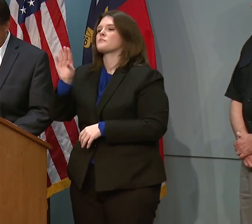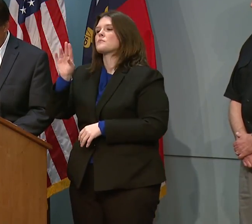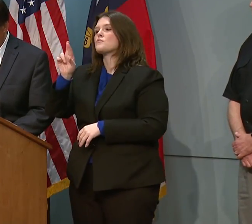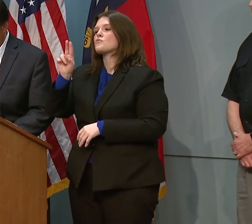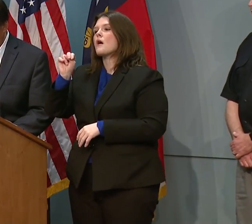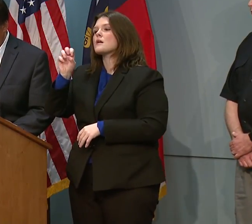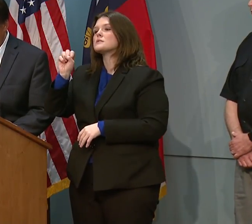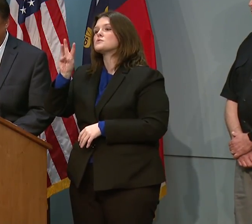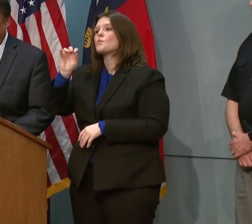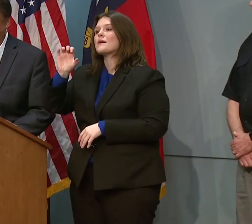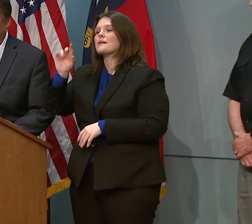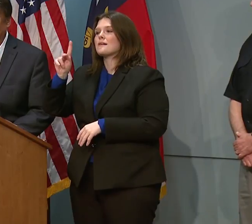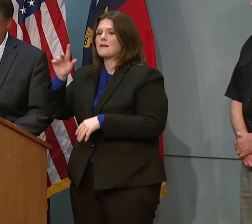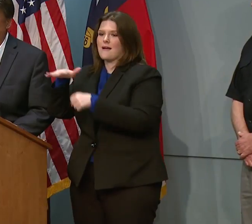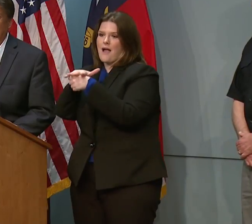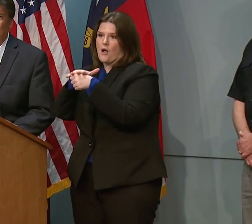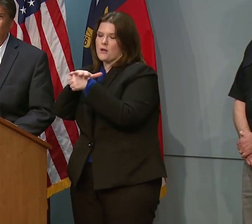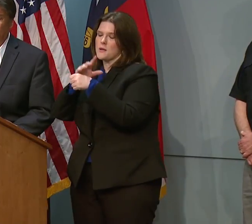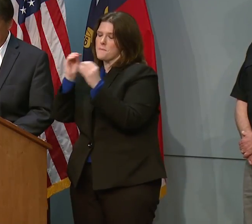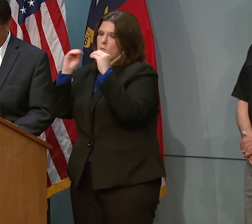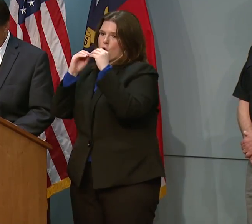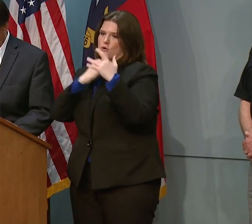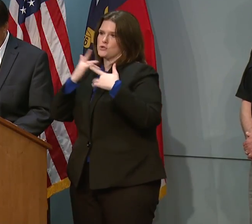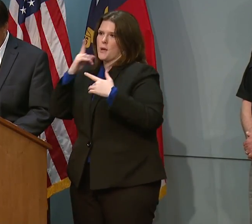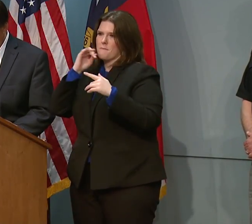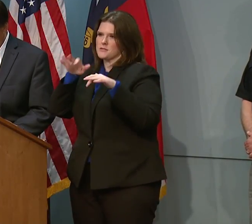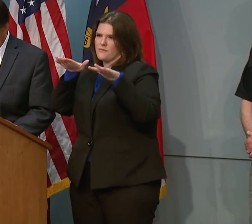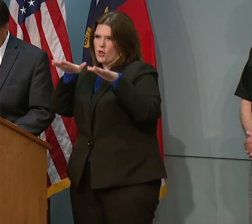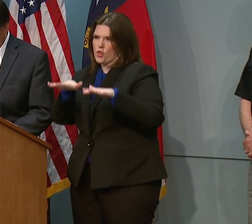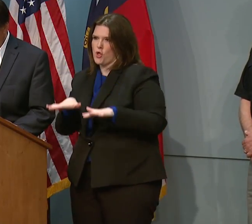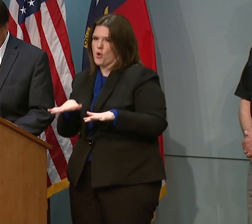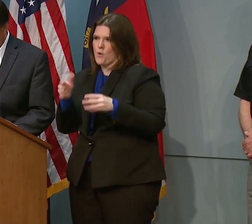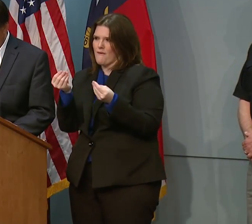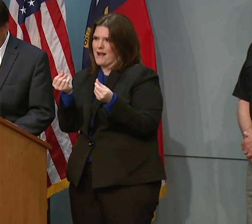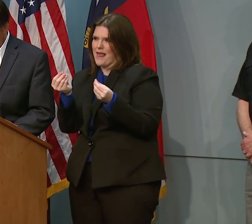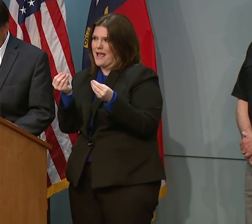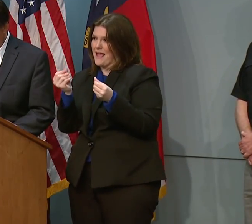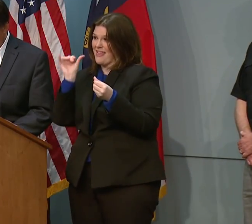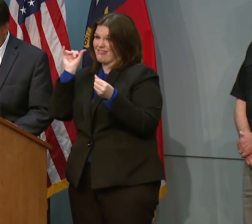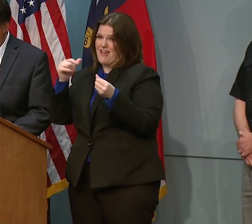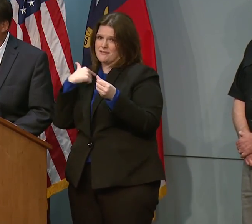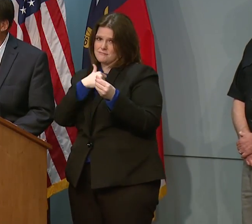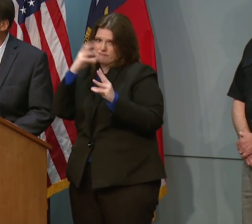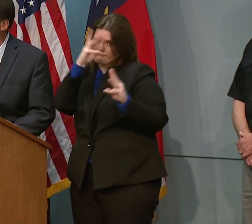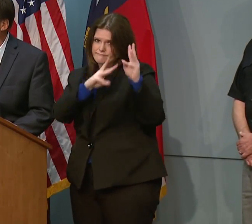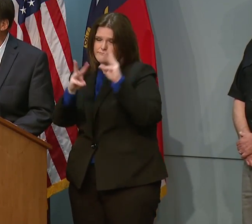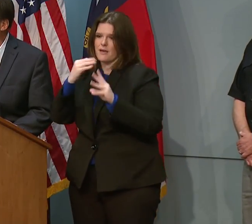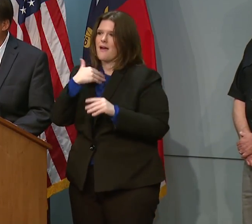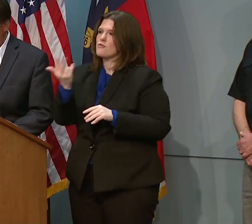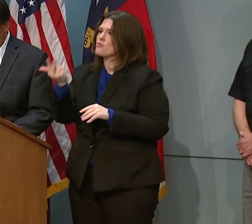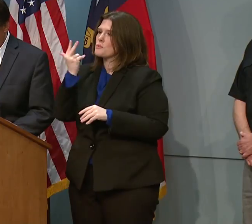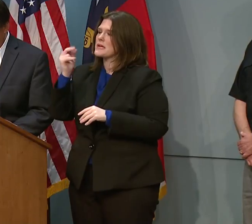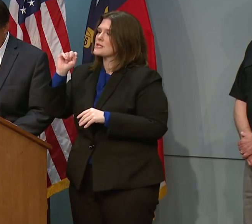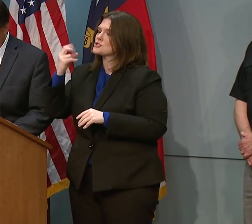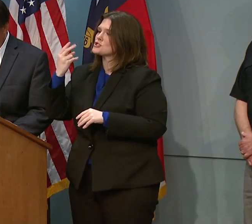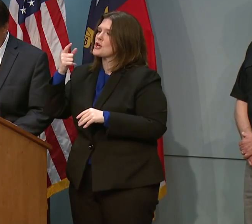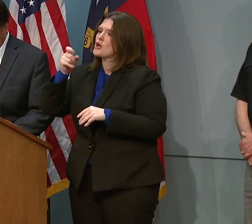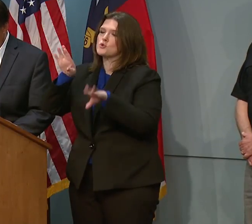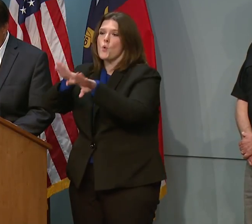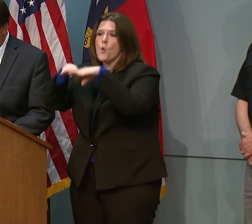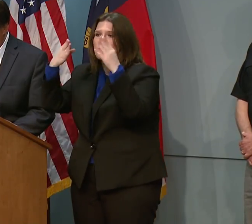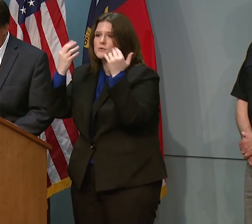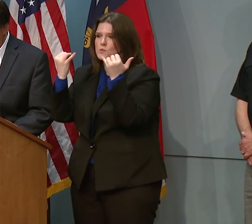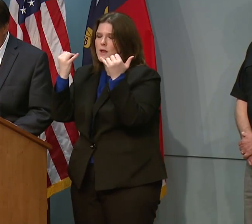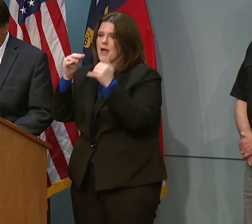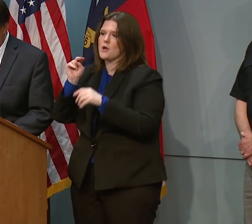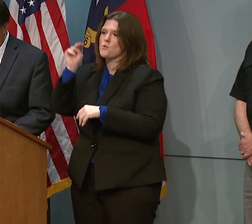concern at this point in time because of a lot of low-lying areas, they have three shelters that are opening up today